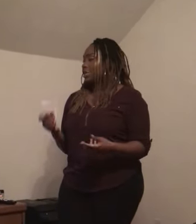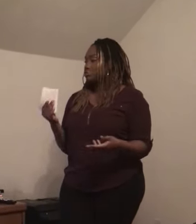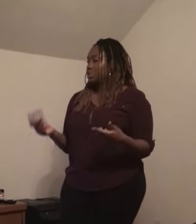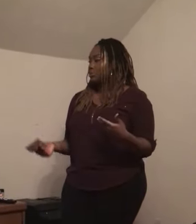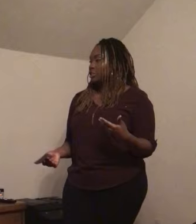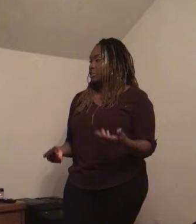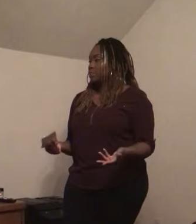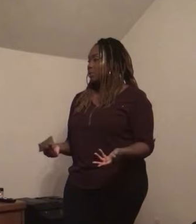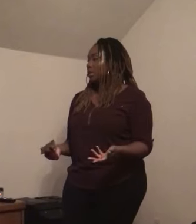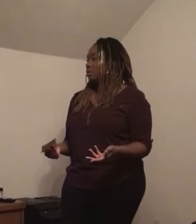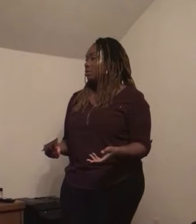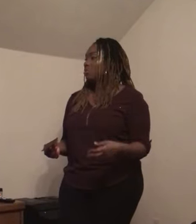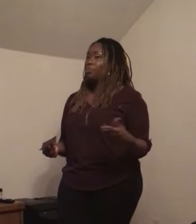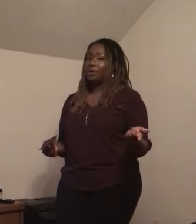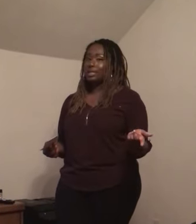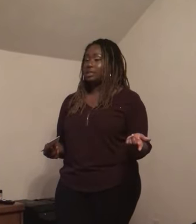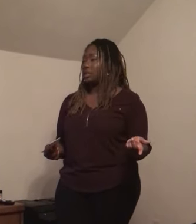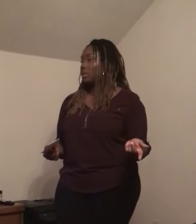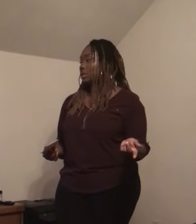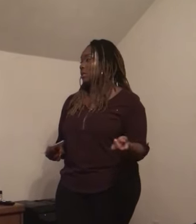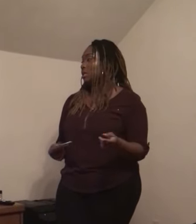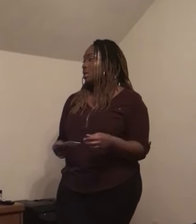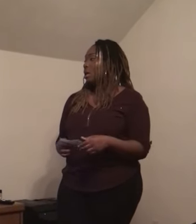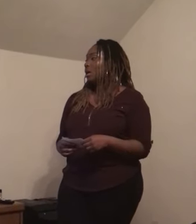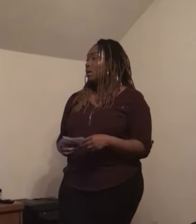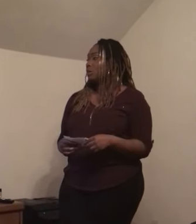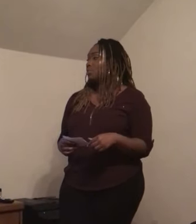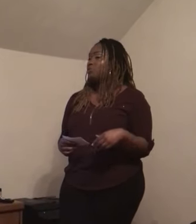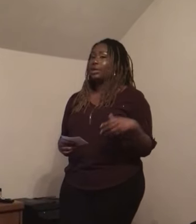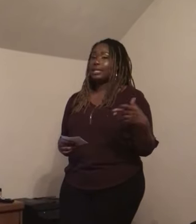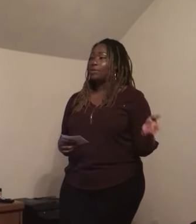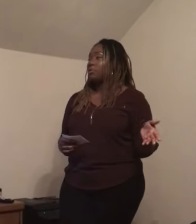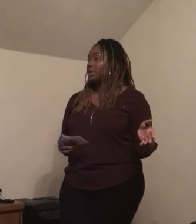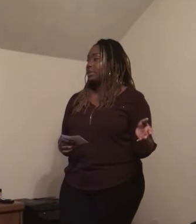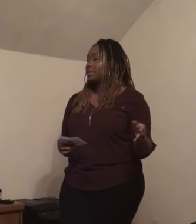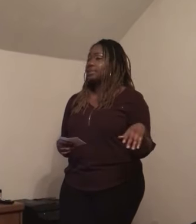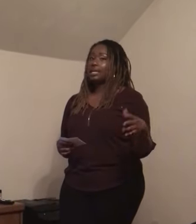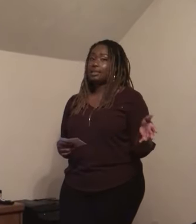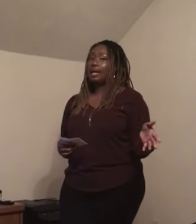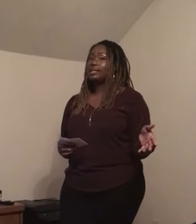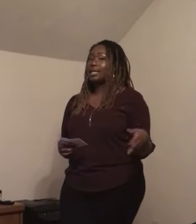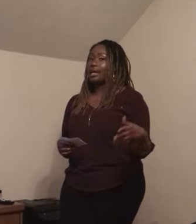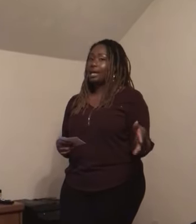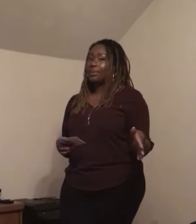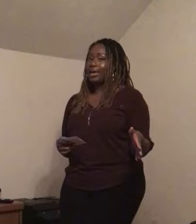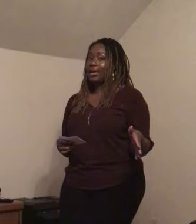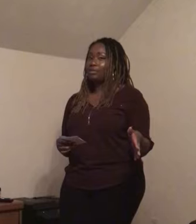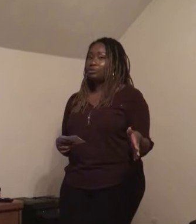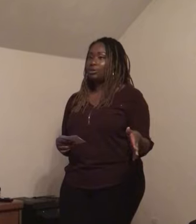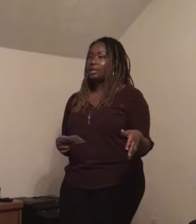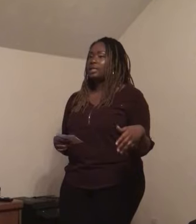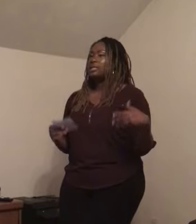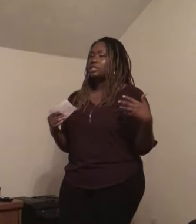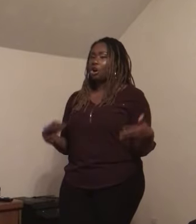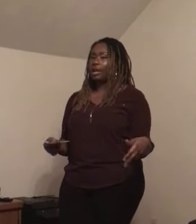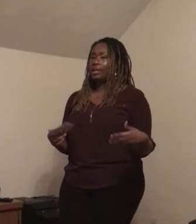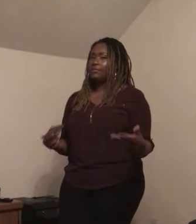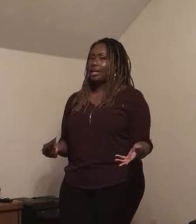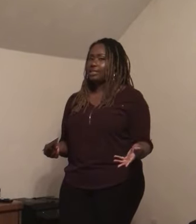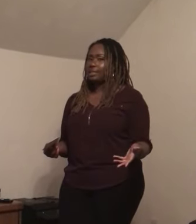facial expressions as well. Pointing, pointing at words, technology like iPads or talking devices